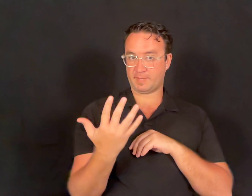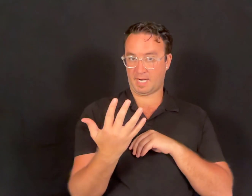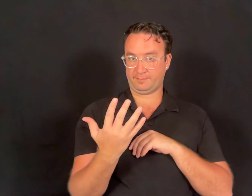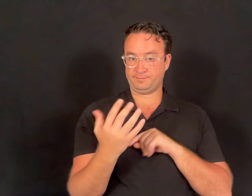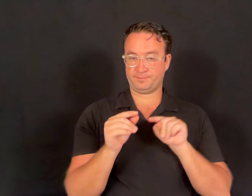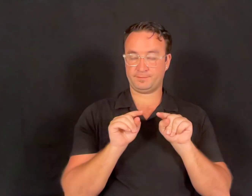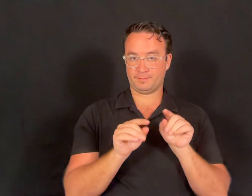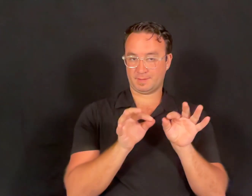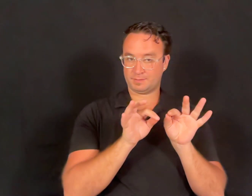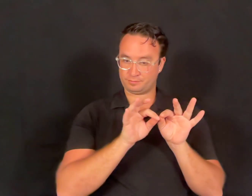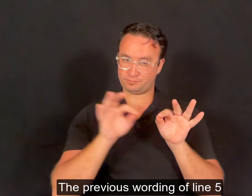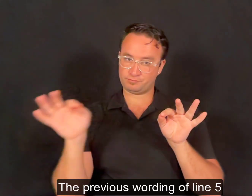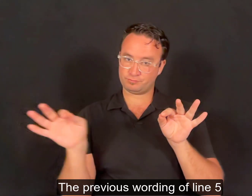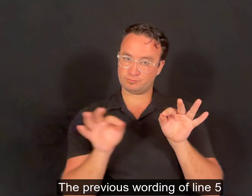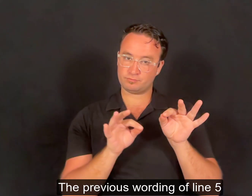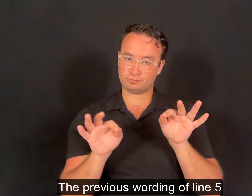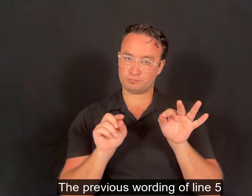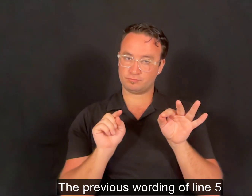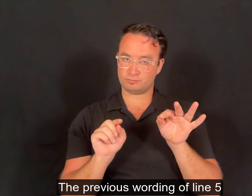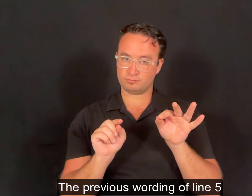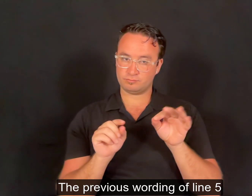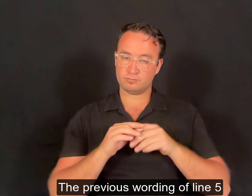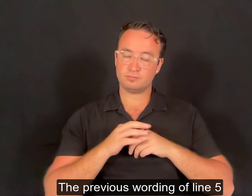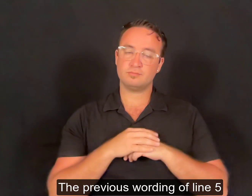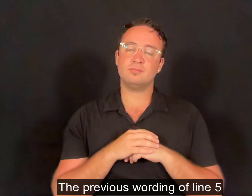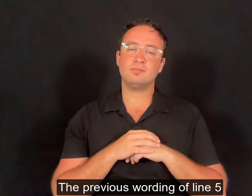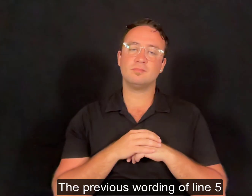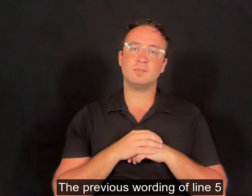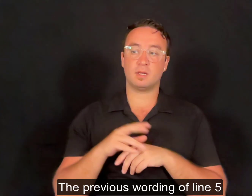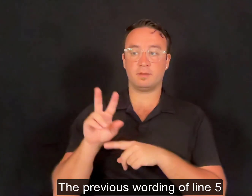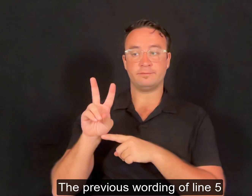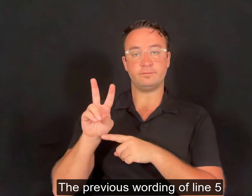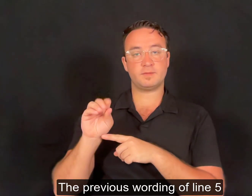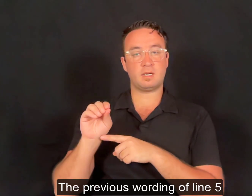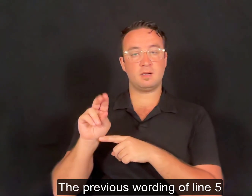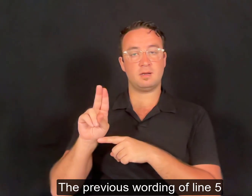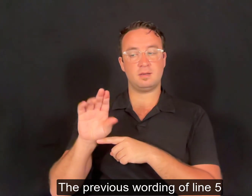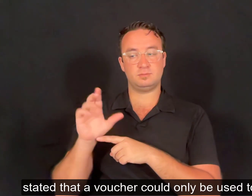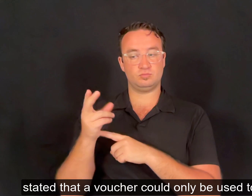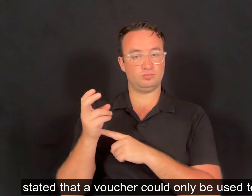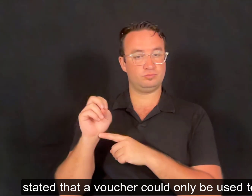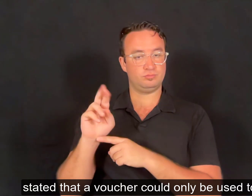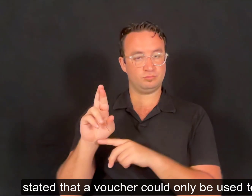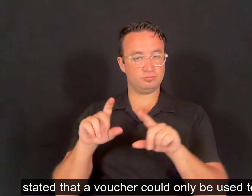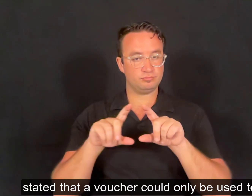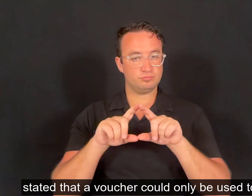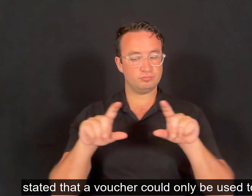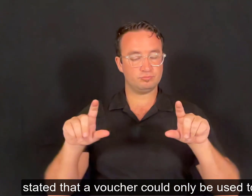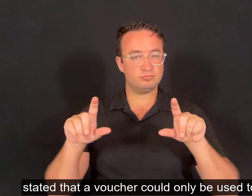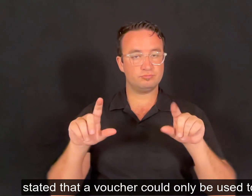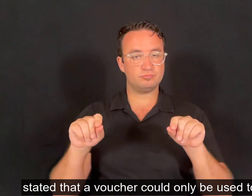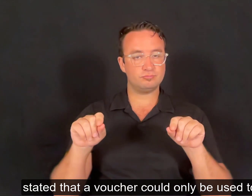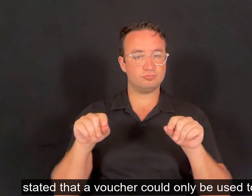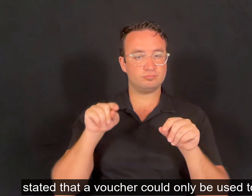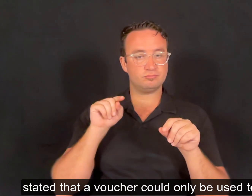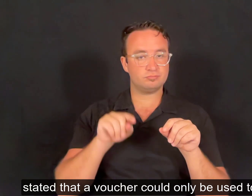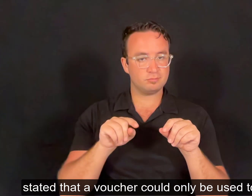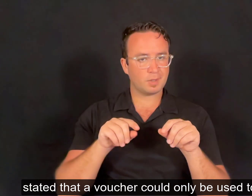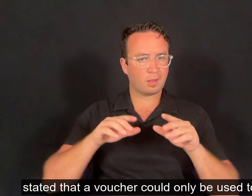The previous wording of Line 5 stated that a voucher could only